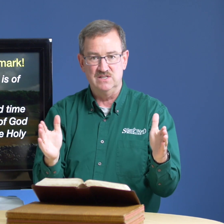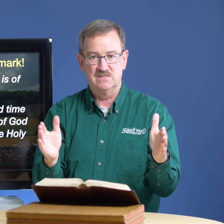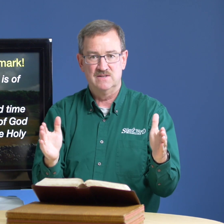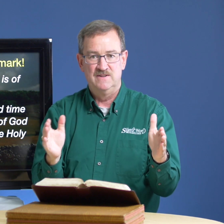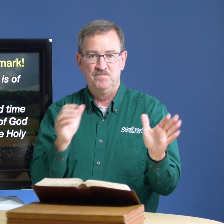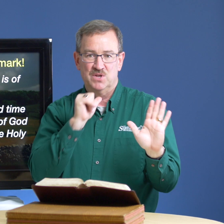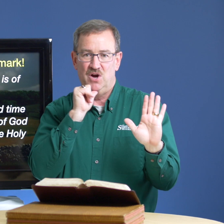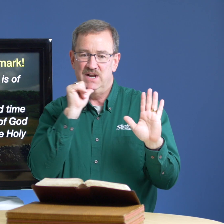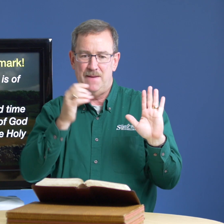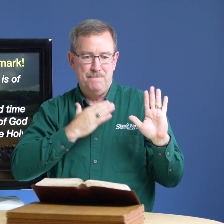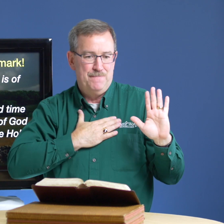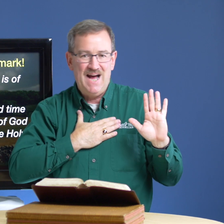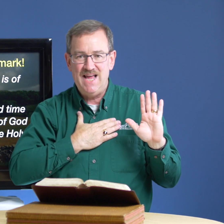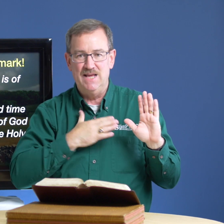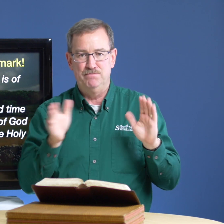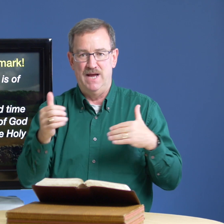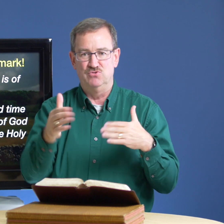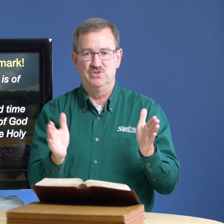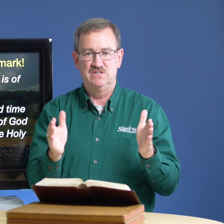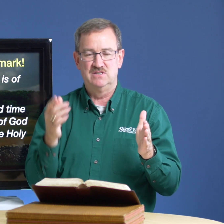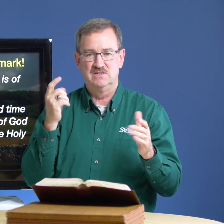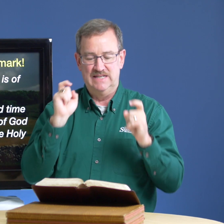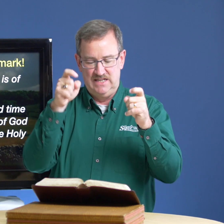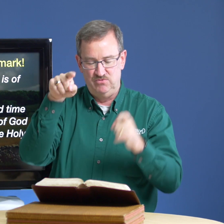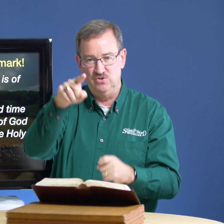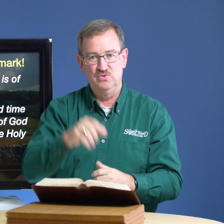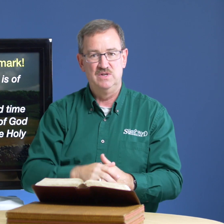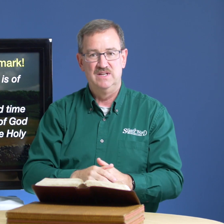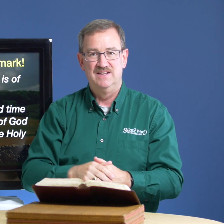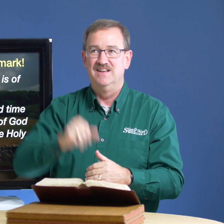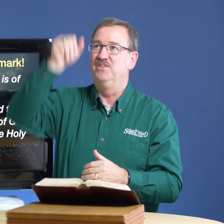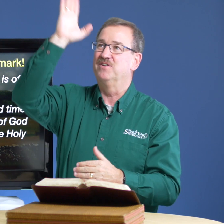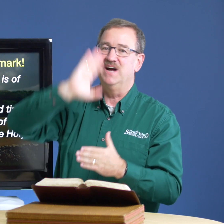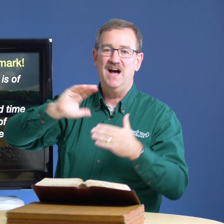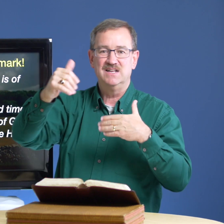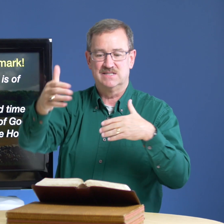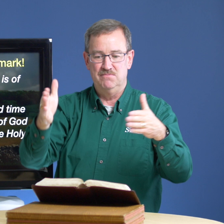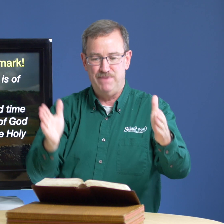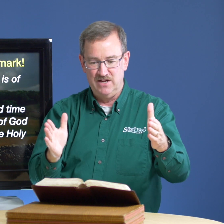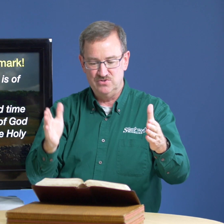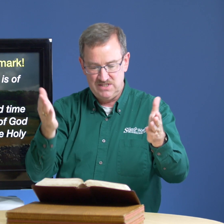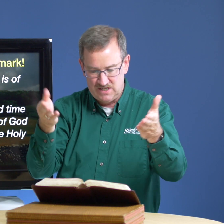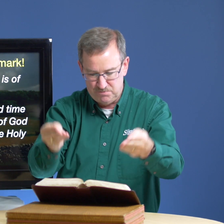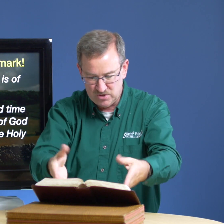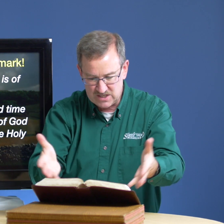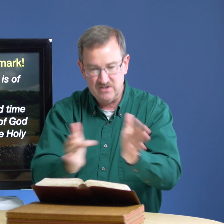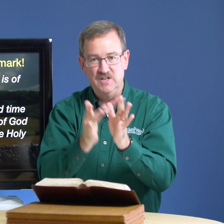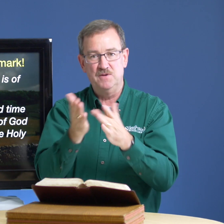are not my boundaries to give you they're god's boundaries that he puts here in